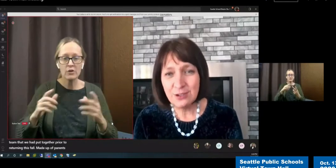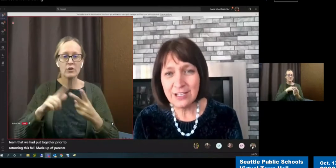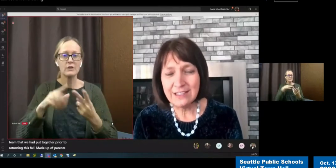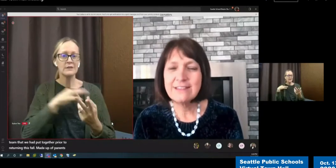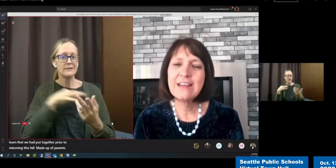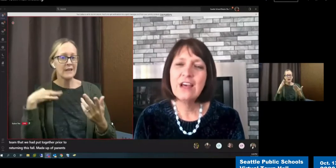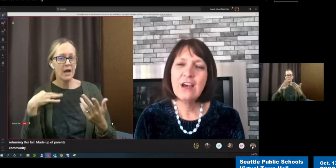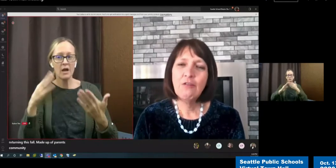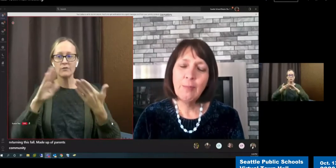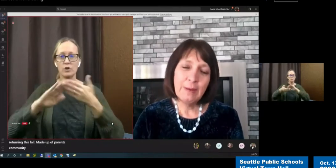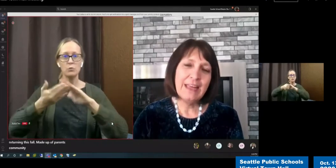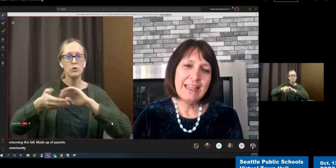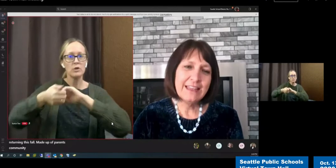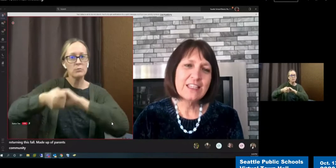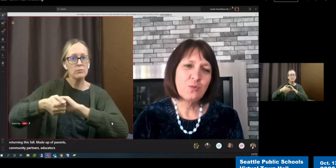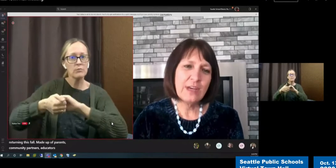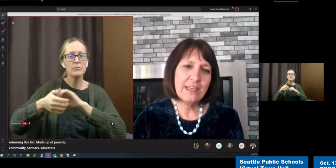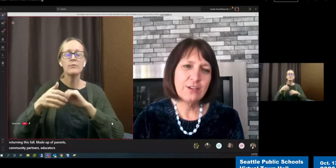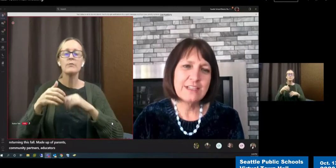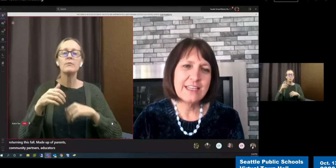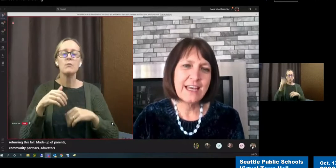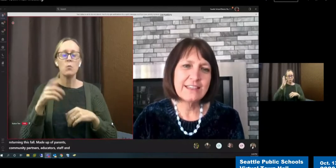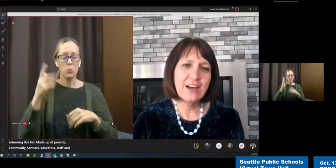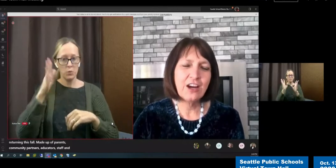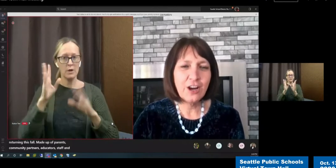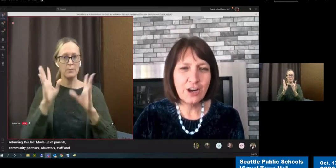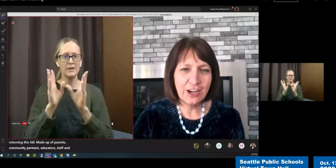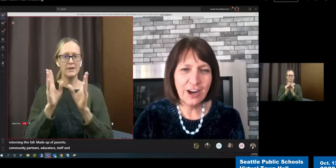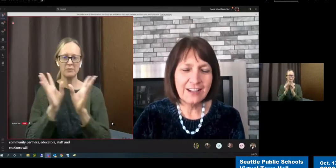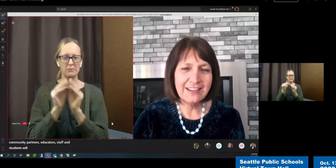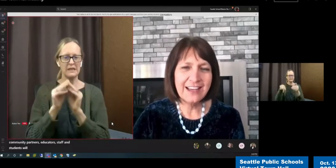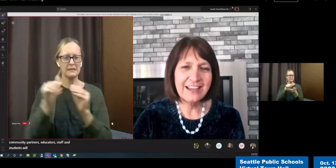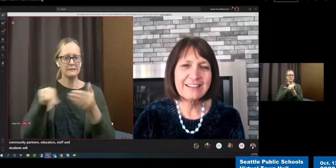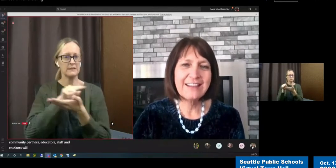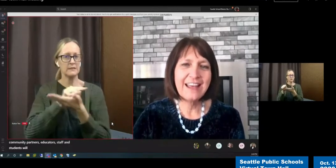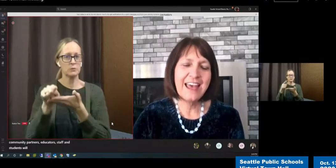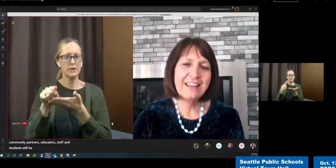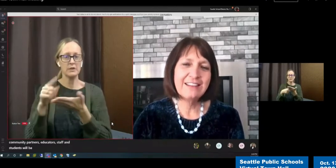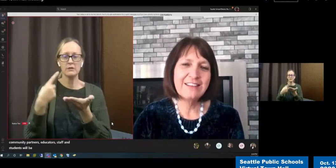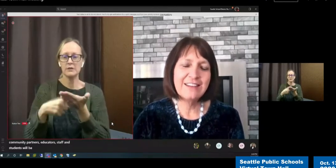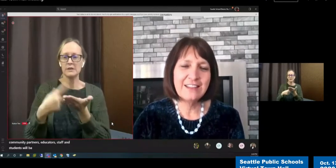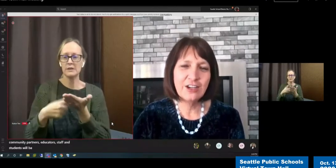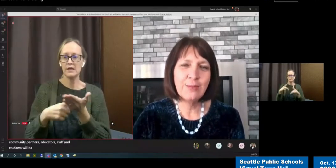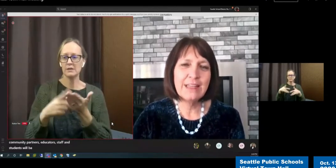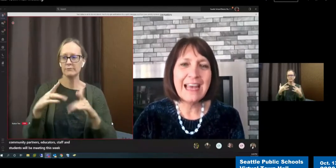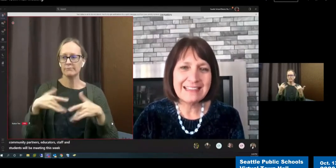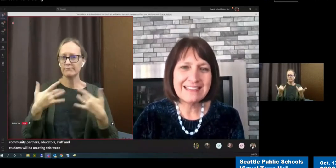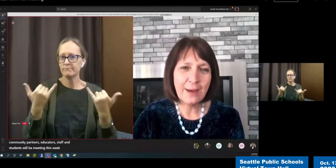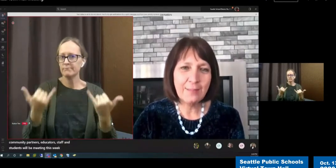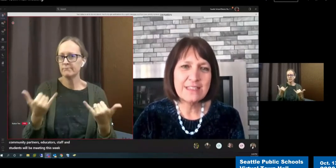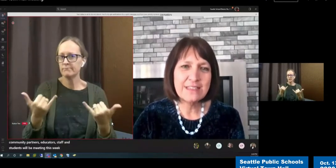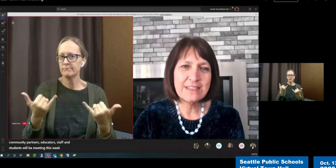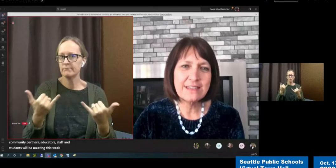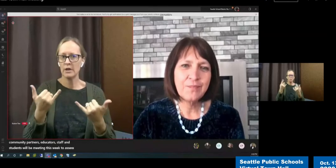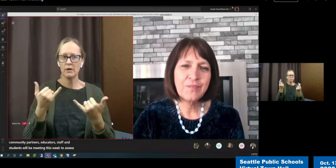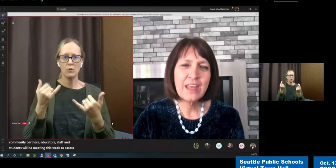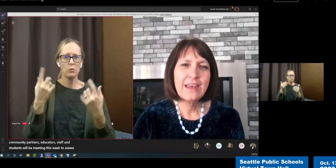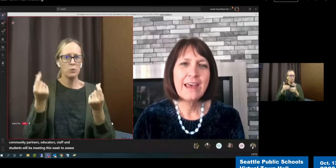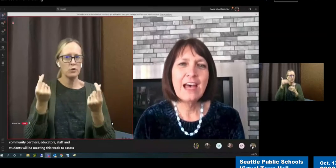students, will be meeting this week to assess our current context and to determine next steps.